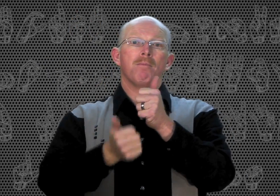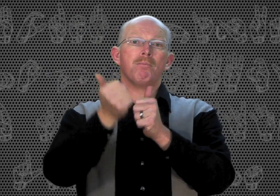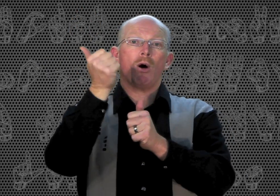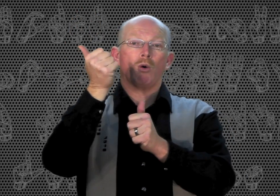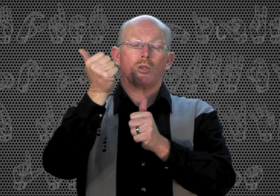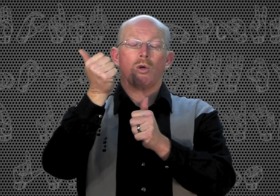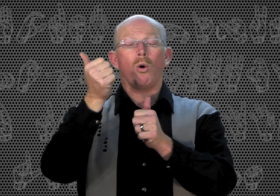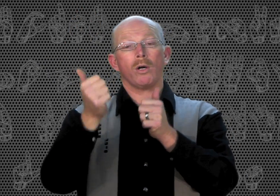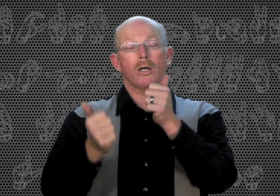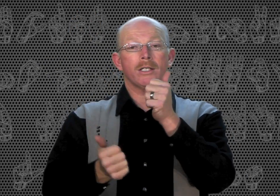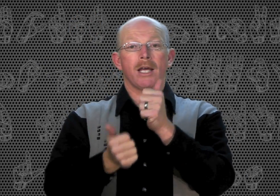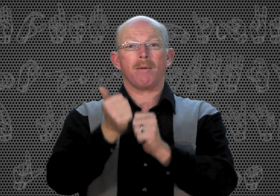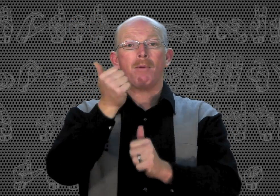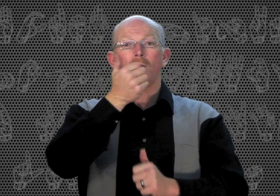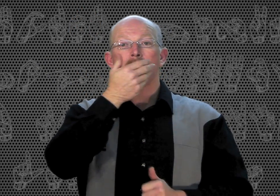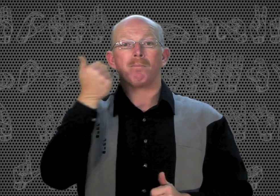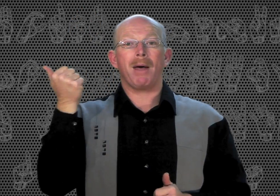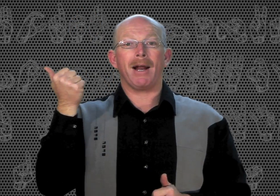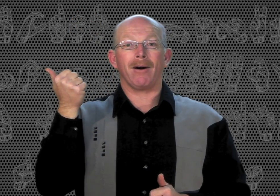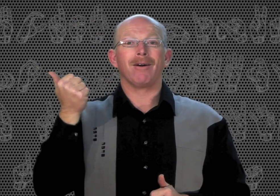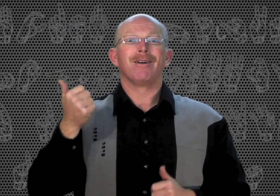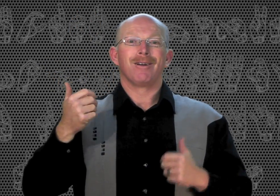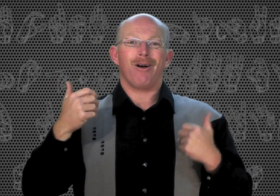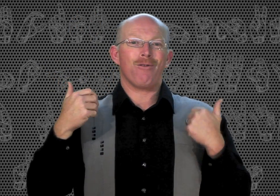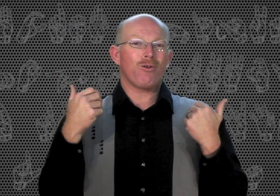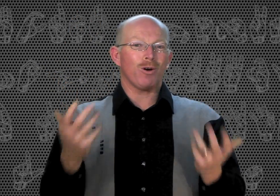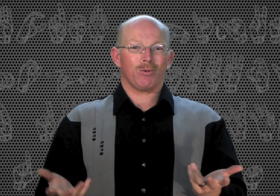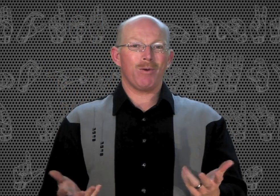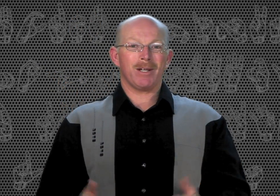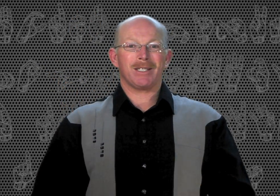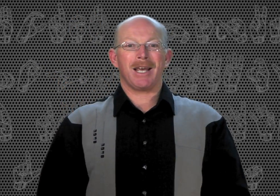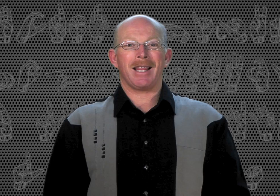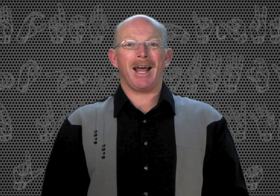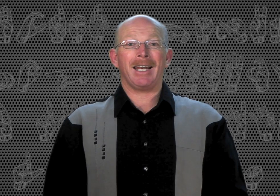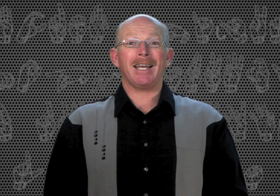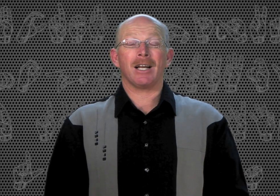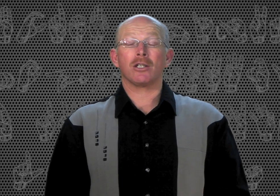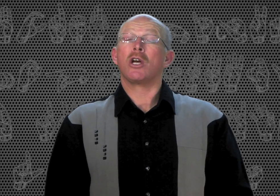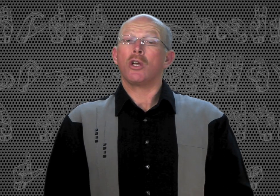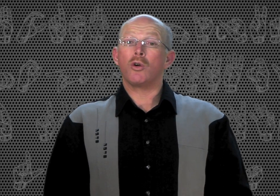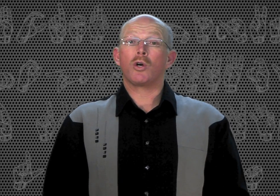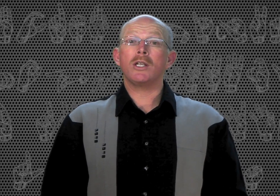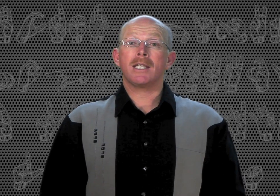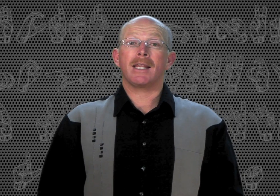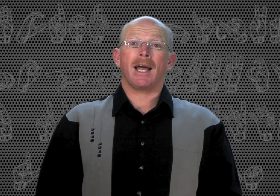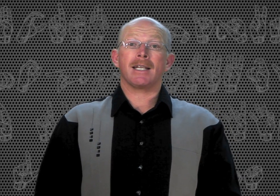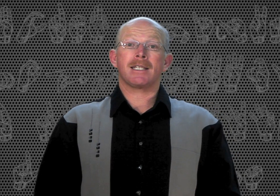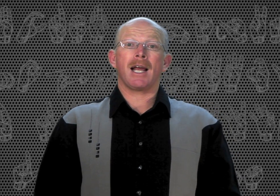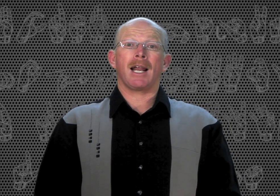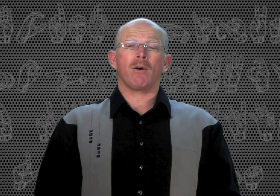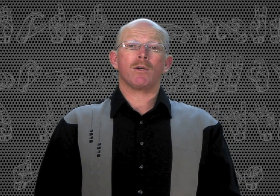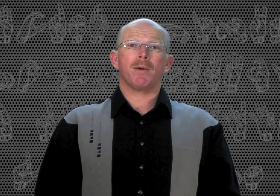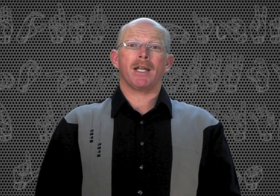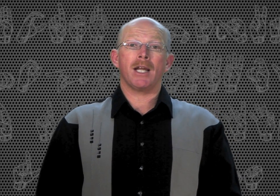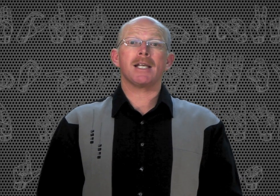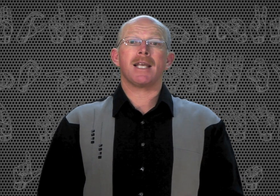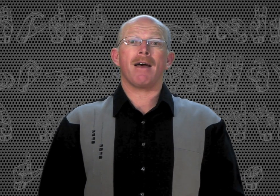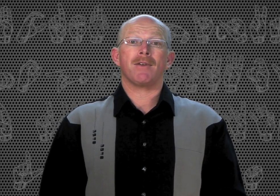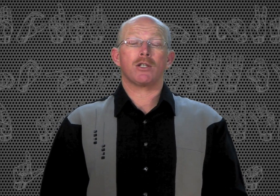most. Or you could say the most better. Of course, we wouldn't say that in English. You could say that in sign language, but it does have its